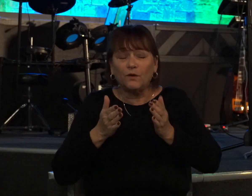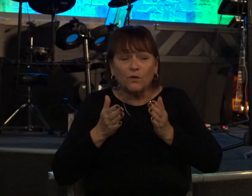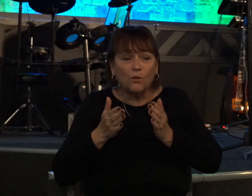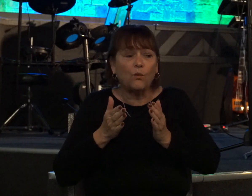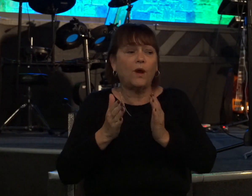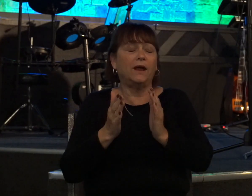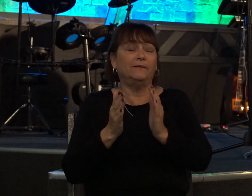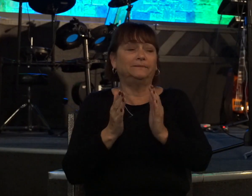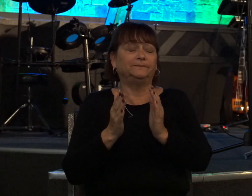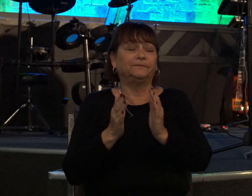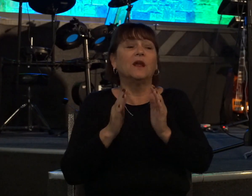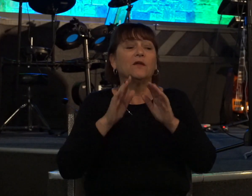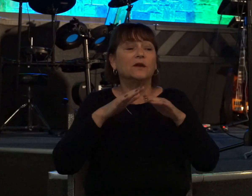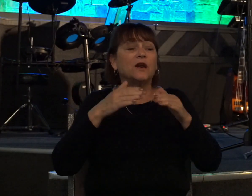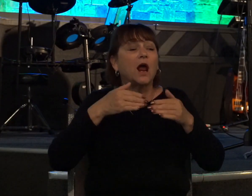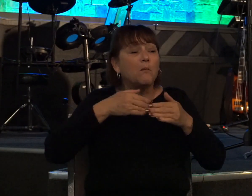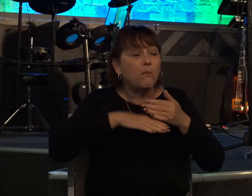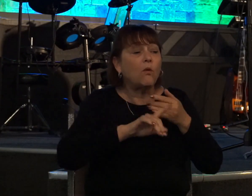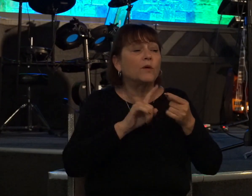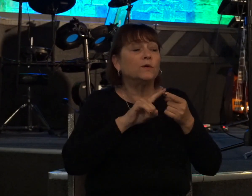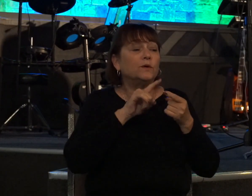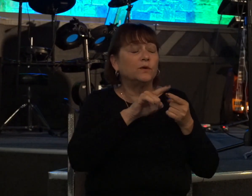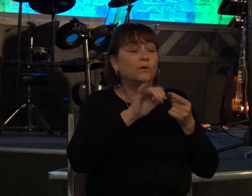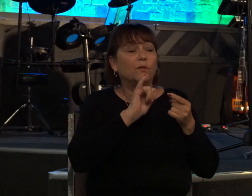is born to you shall surely die